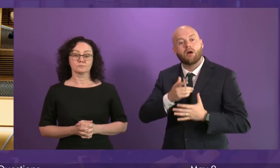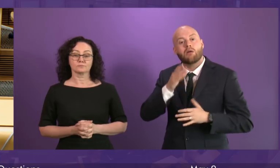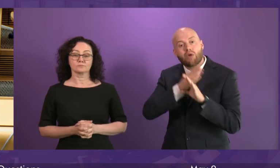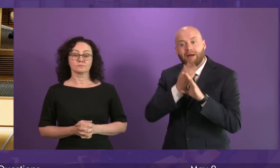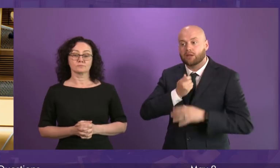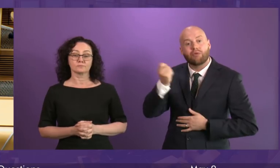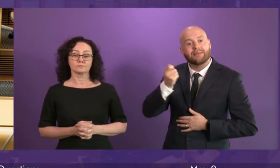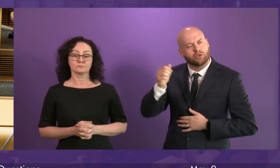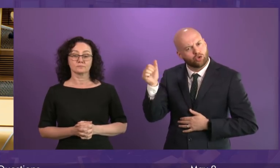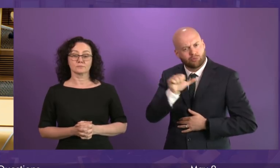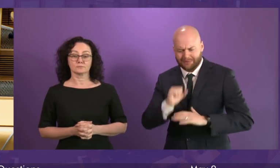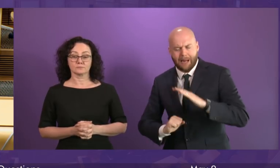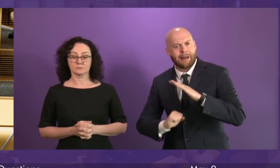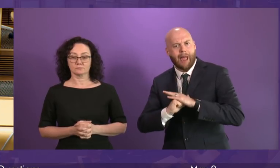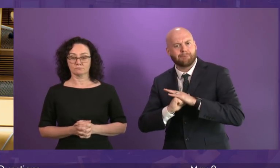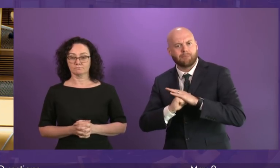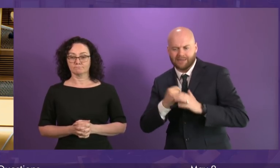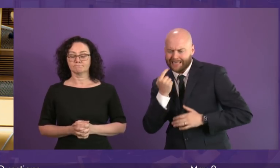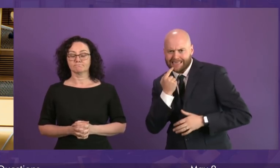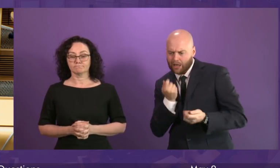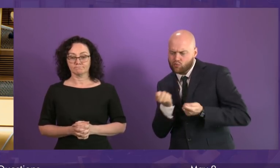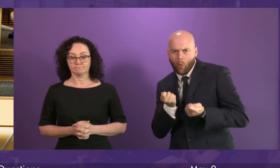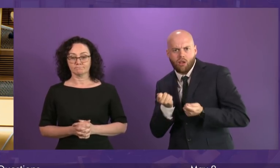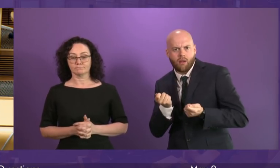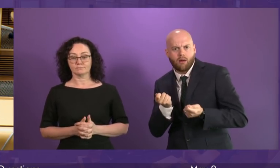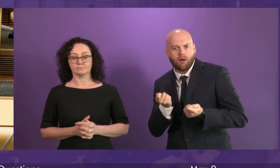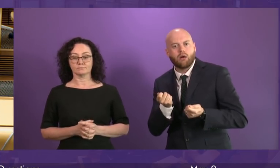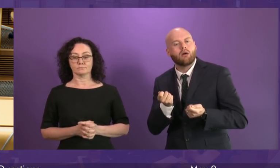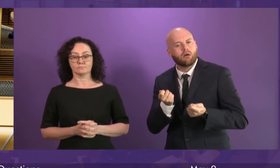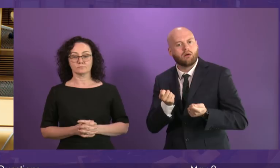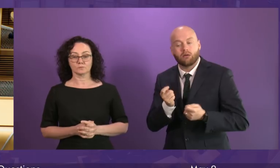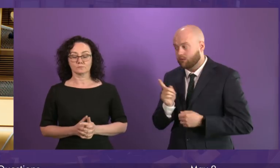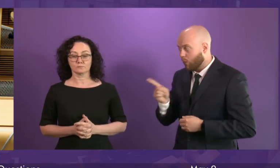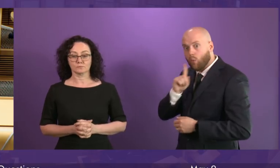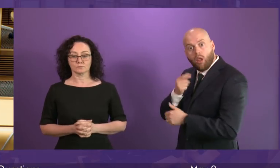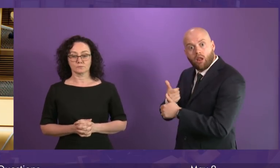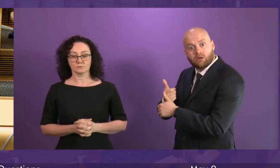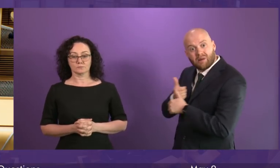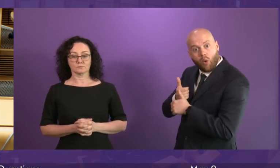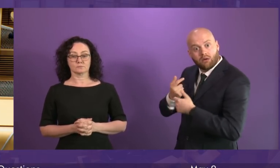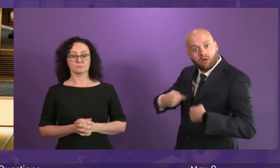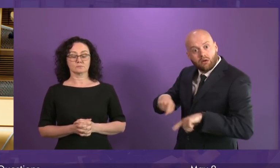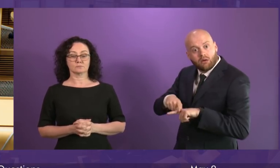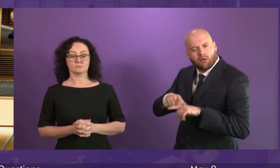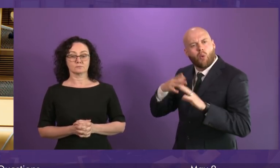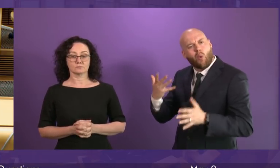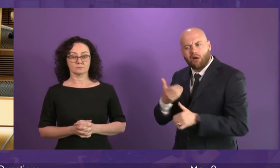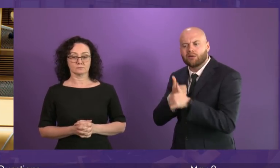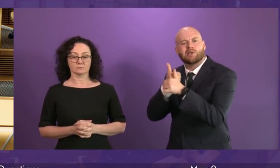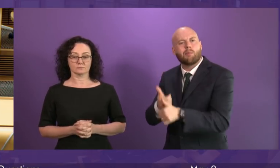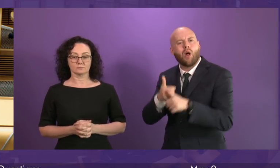So the First Minister has a choice. Will she take the side of rogue landlords and a broken housing market?